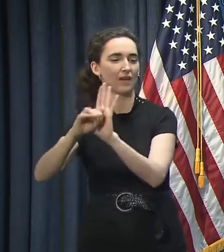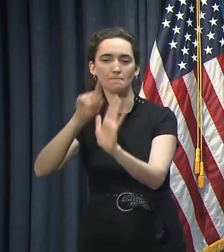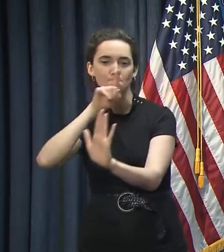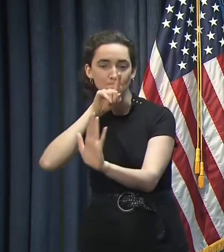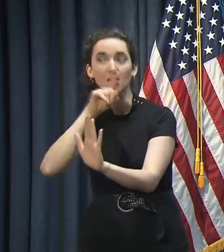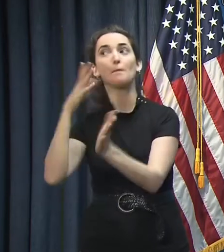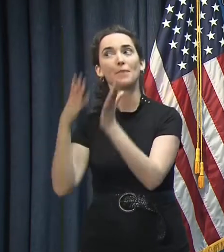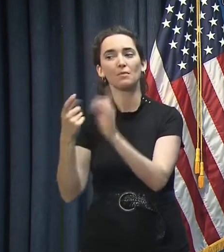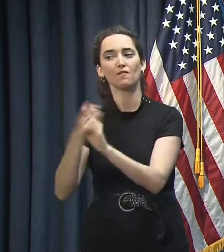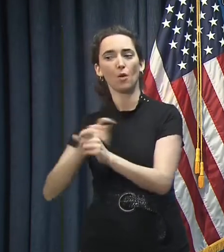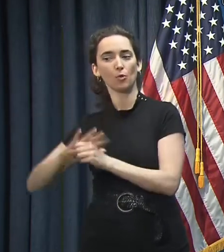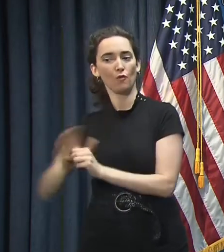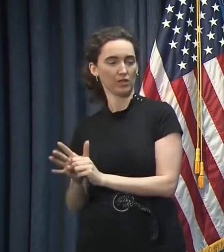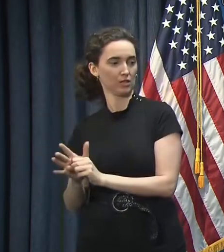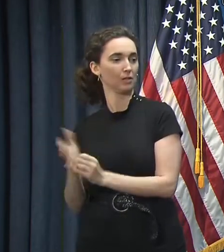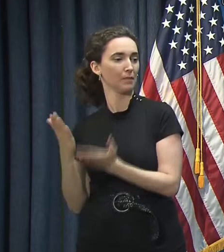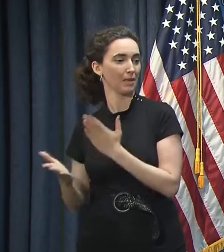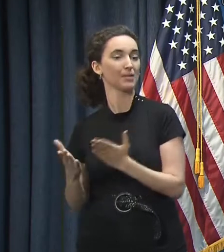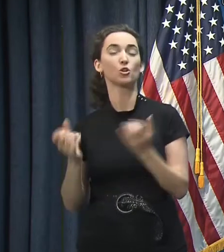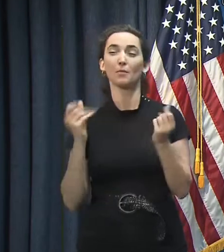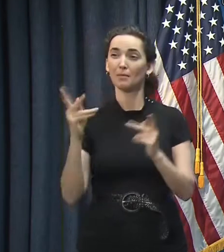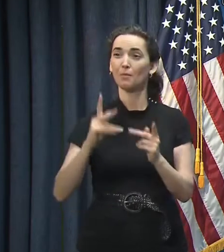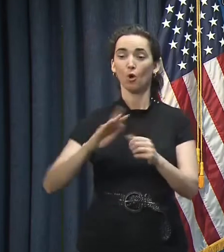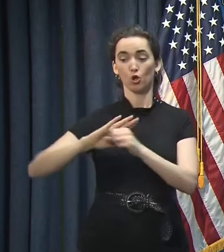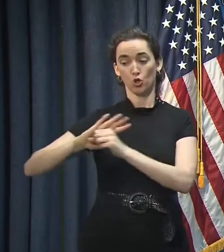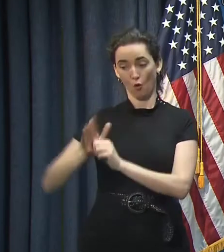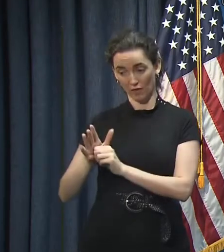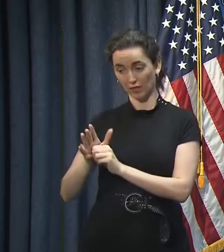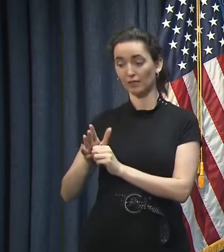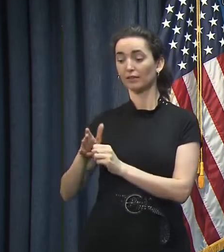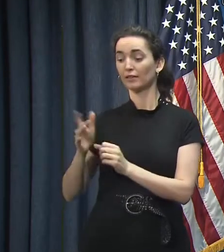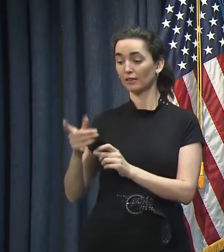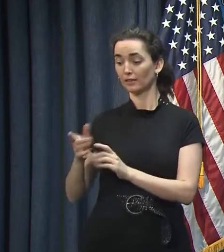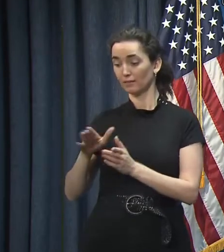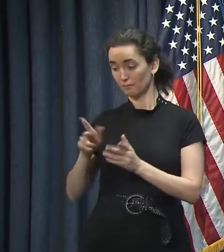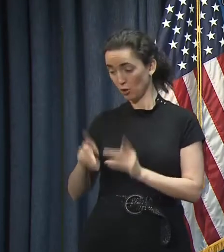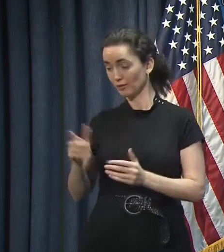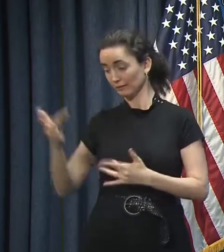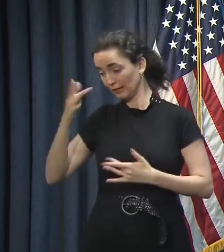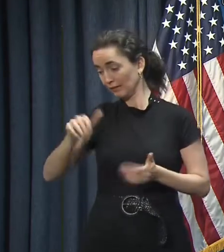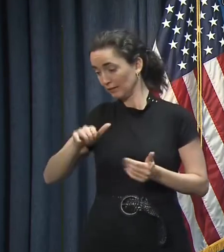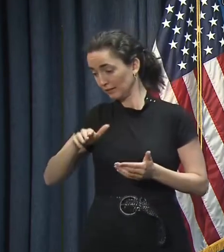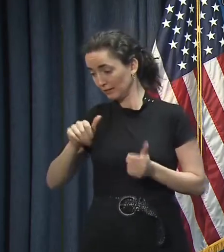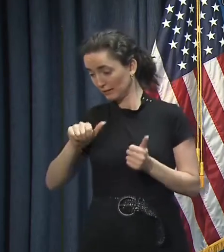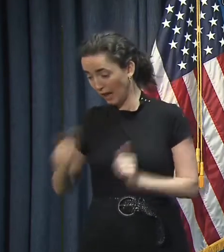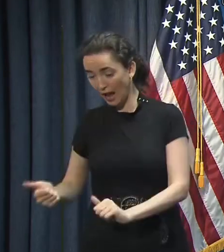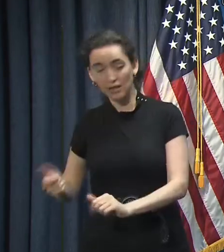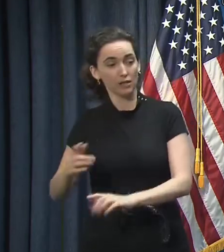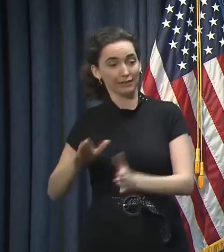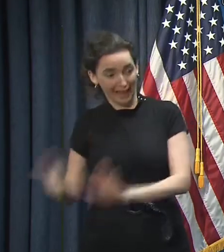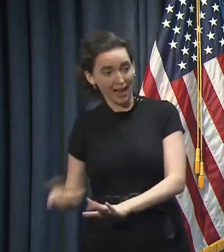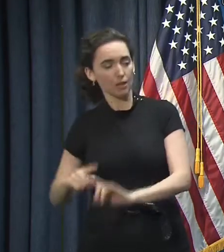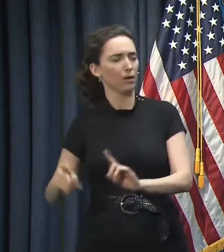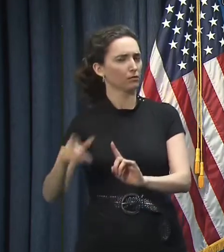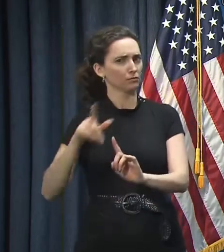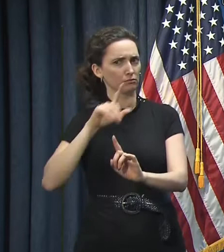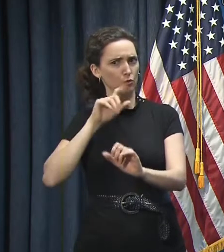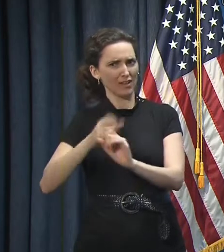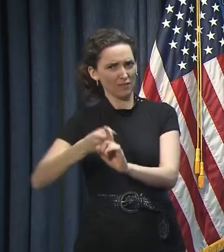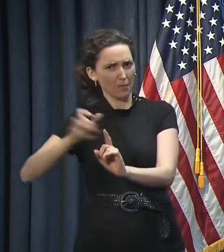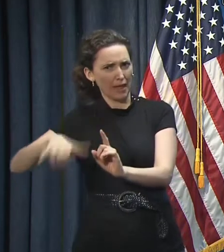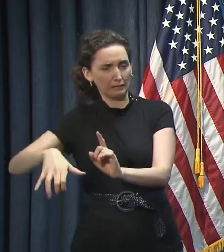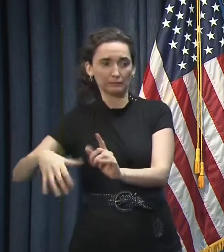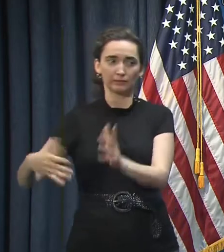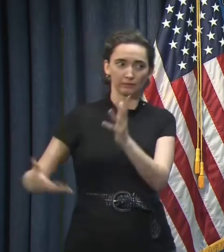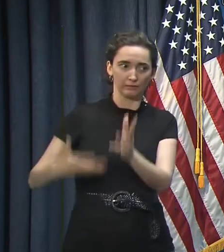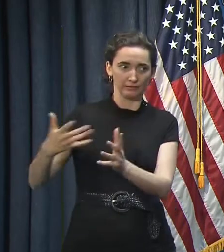number of COVID deaths that we're not characterizing. Again, I can't tell you with any certainty, and I don't think anybody can. What I can tell you is in Louisiana, we